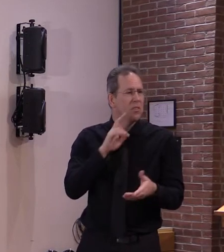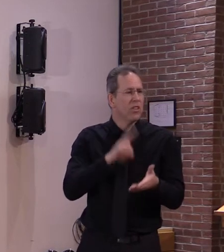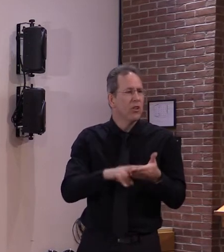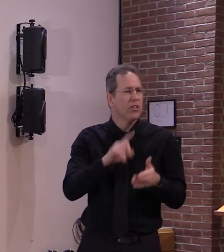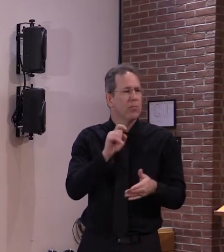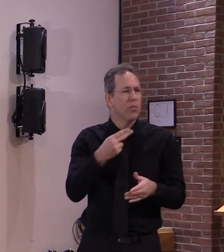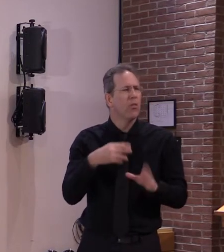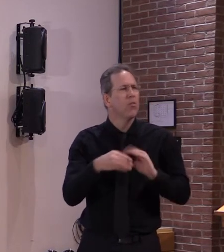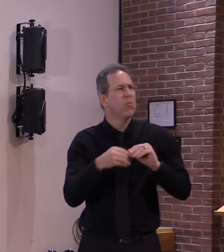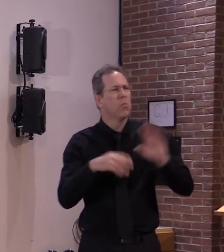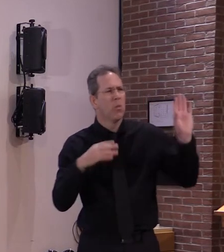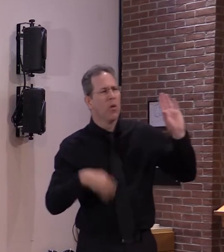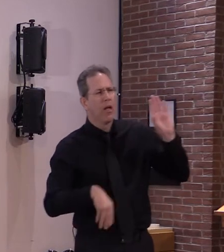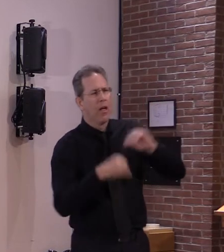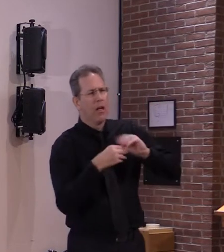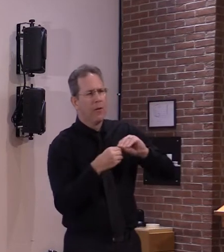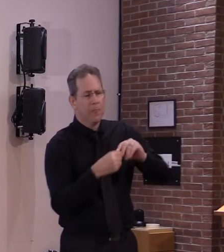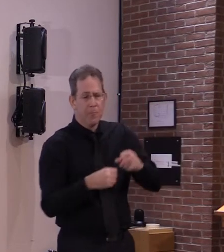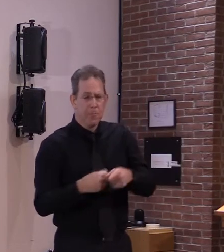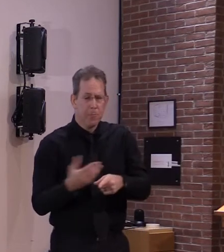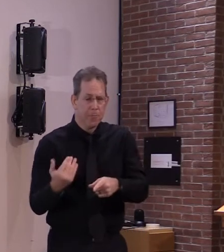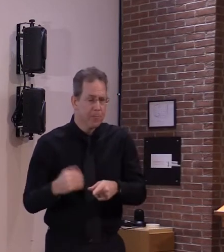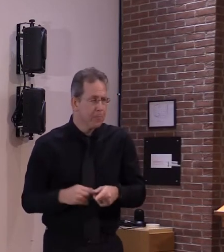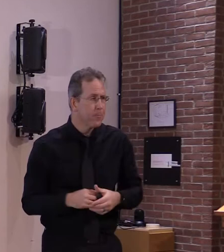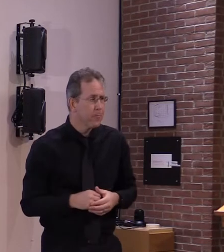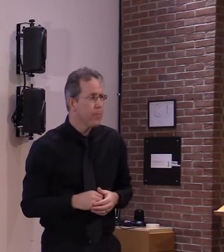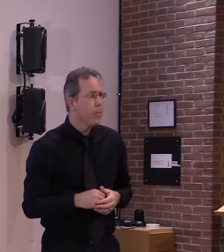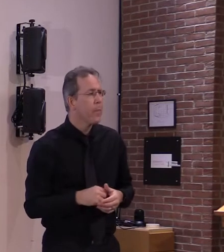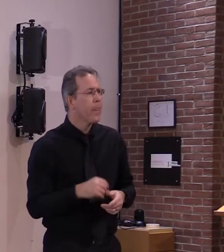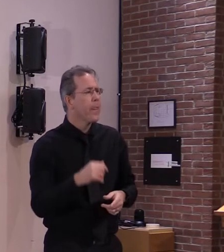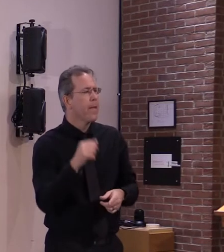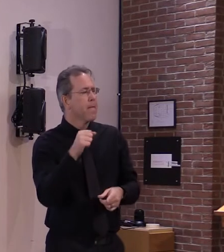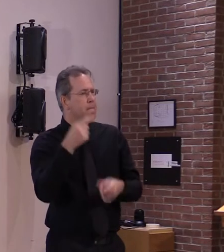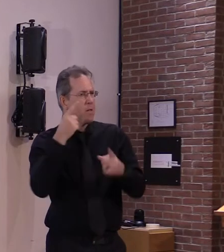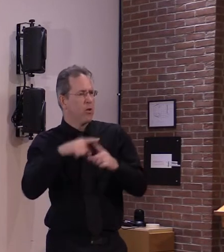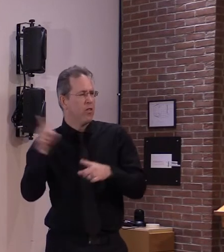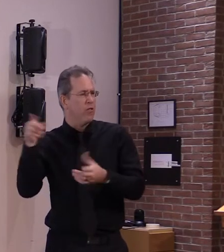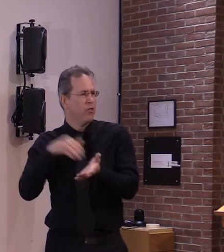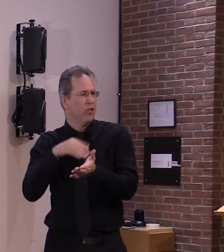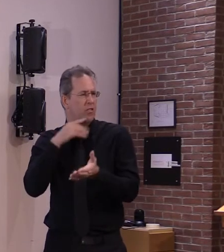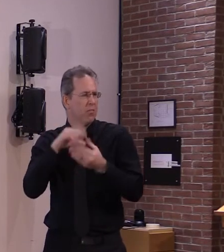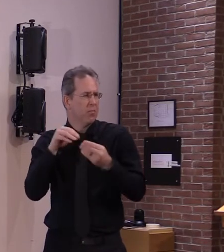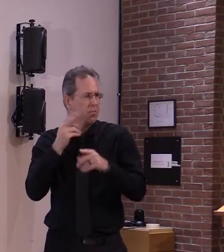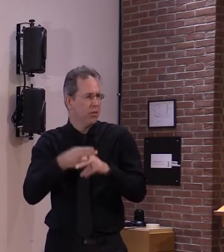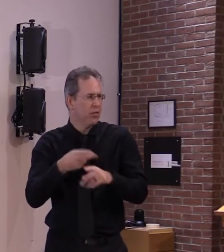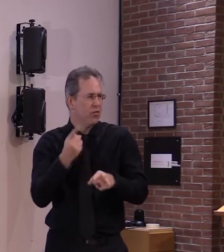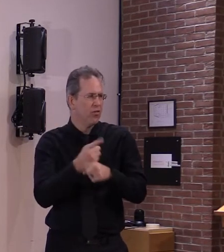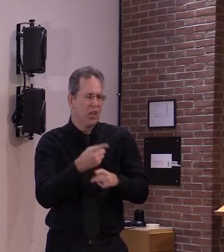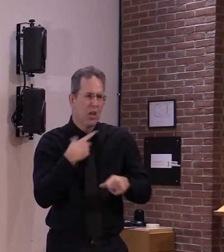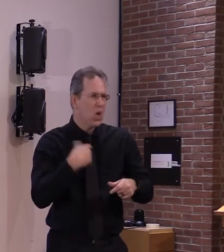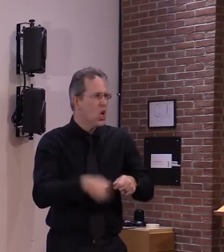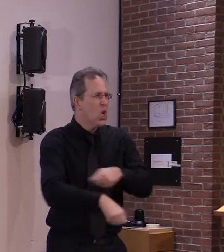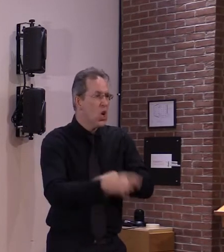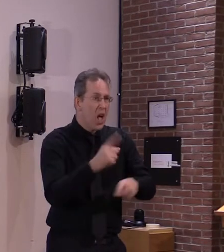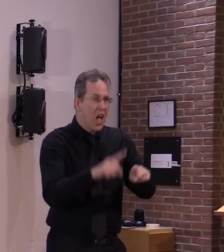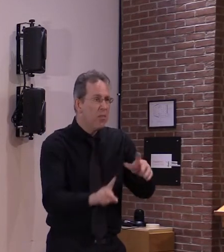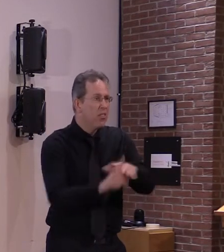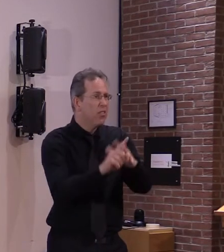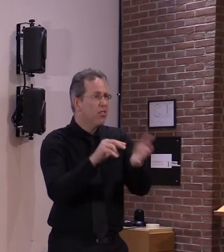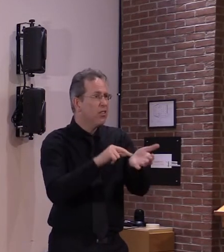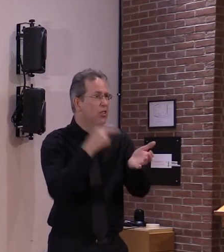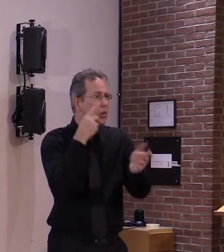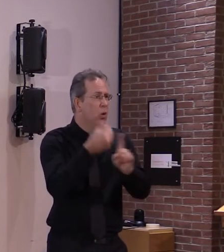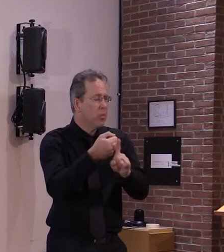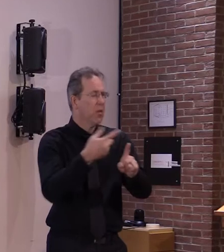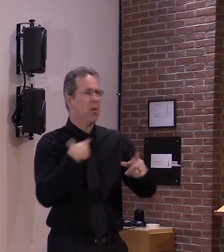what dr levine said in terms of the aggressive testing especially in skilled nursing facilities where we're doing daily